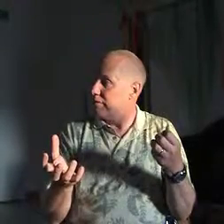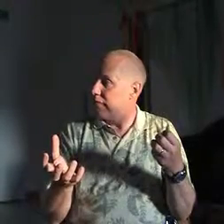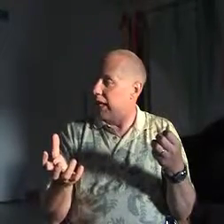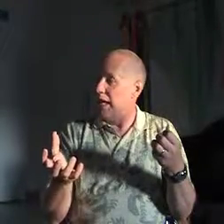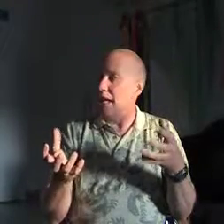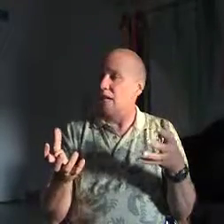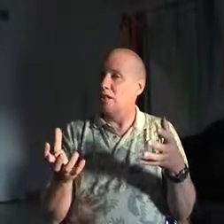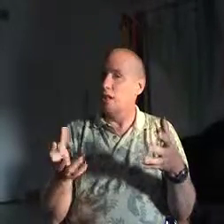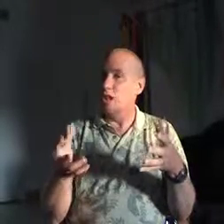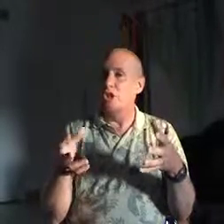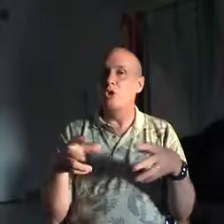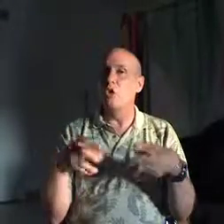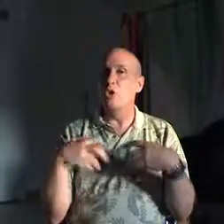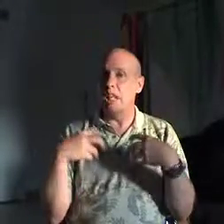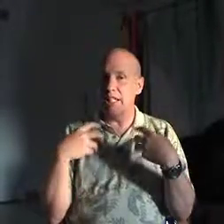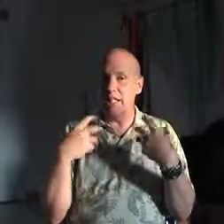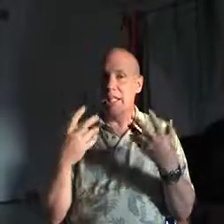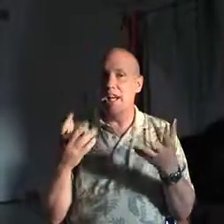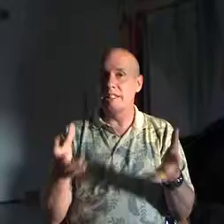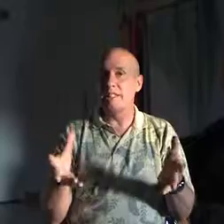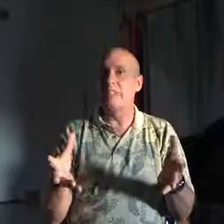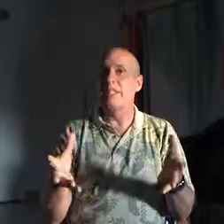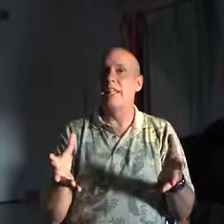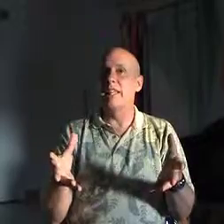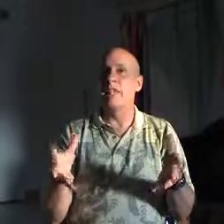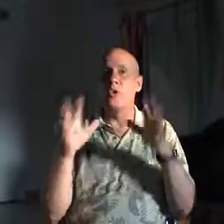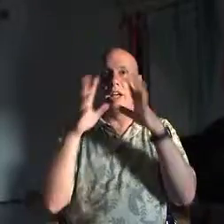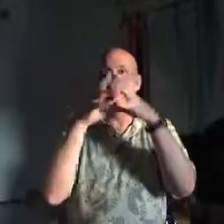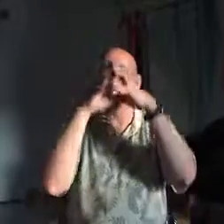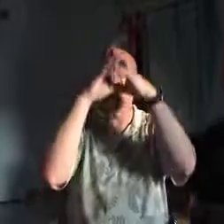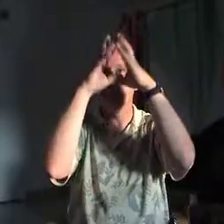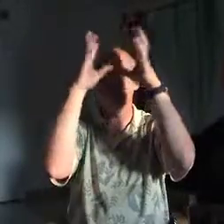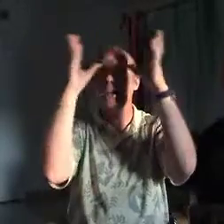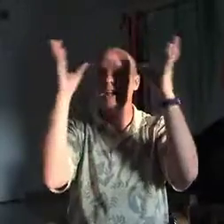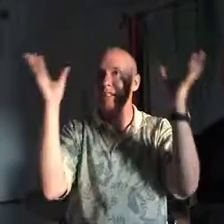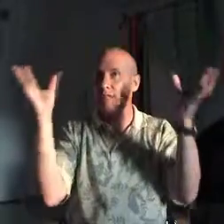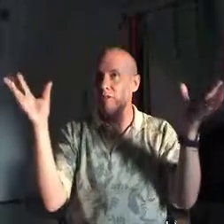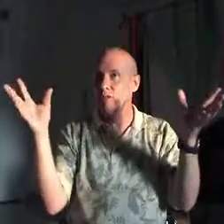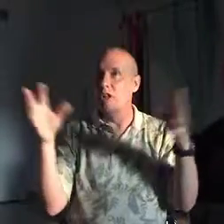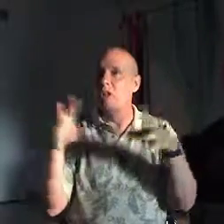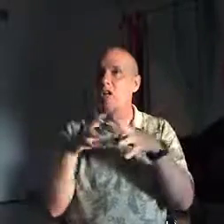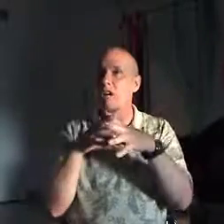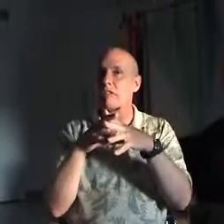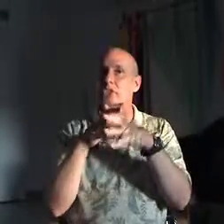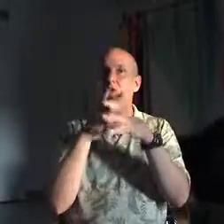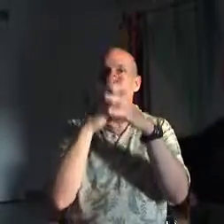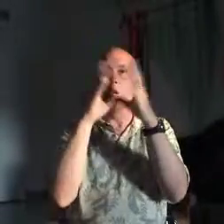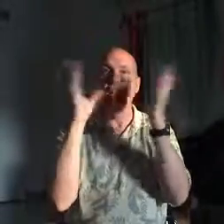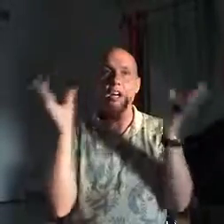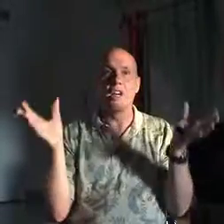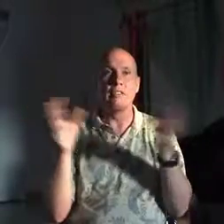And when you release the concepts, then you have an experience of who you really are.